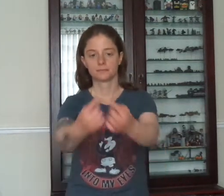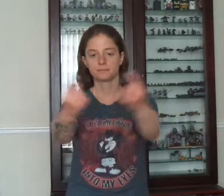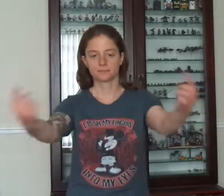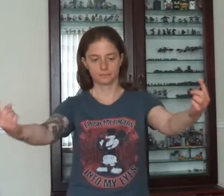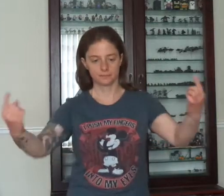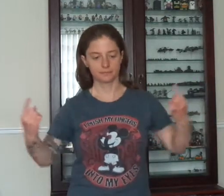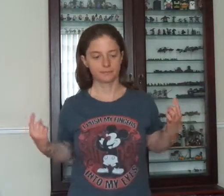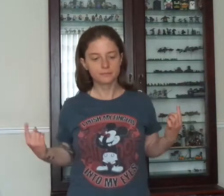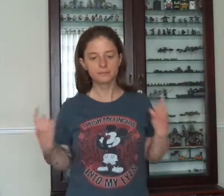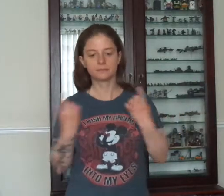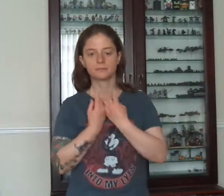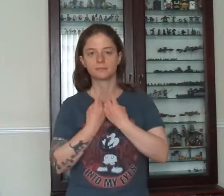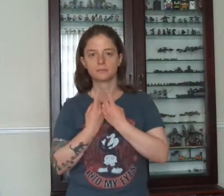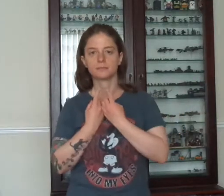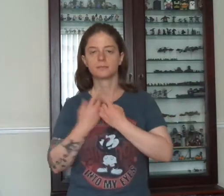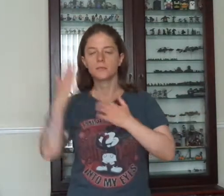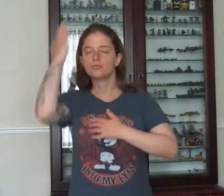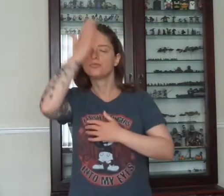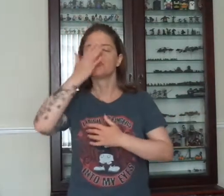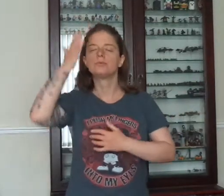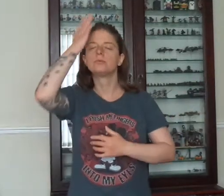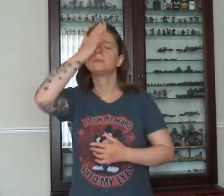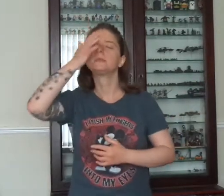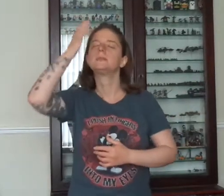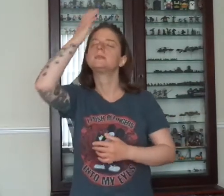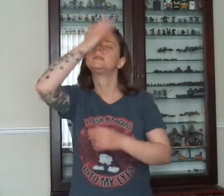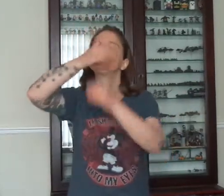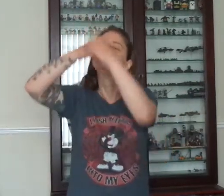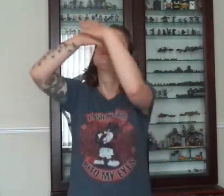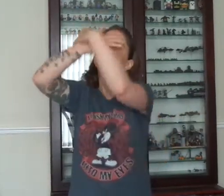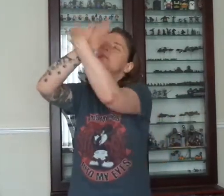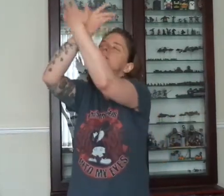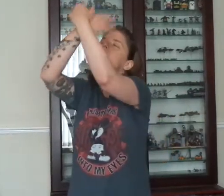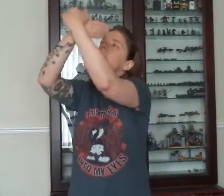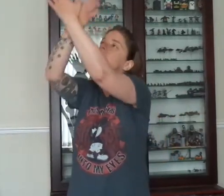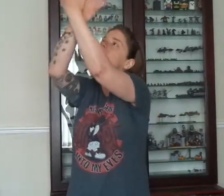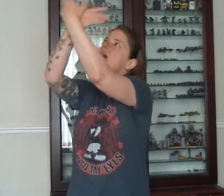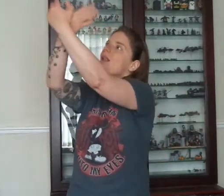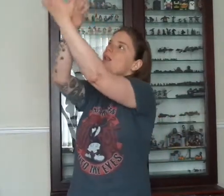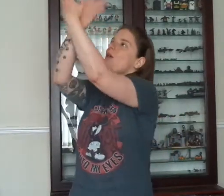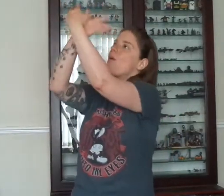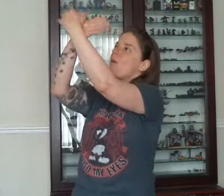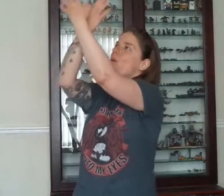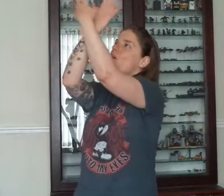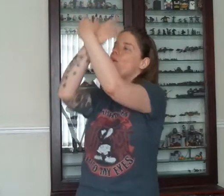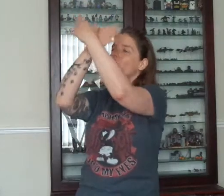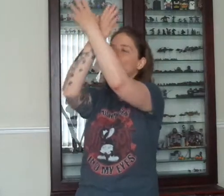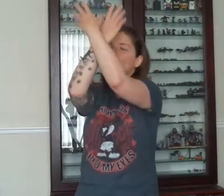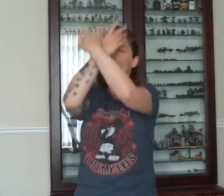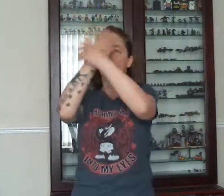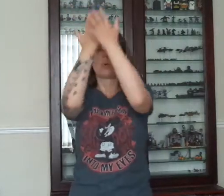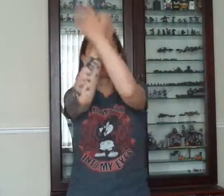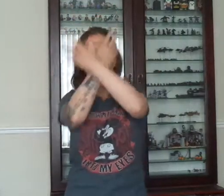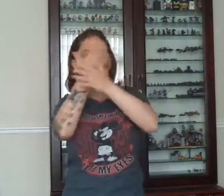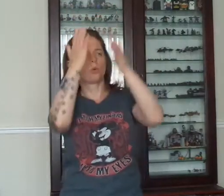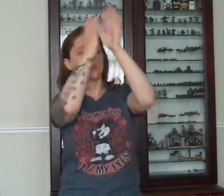Hello there, the angel from my nightmare, the shadow in the background of the moor,